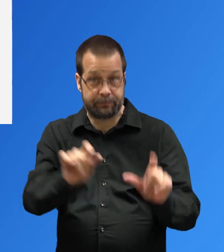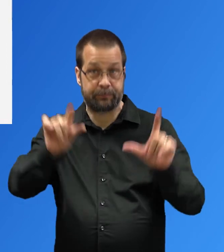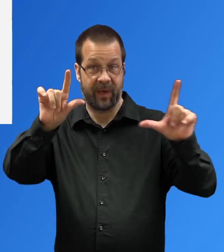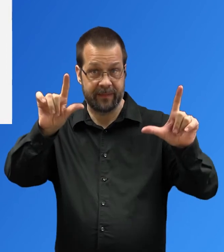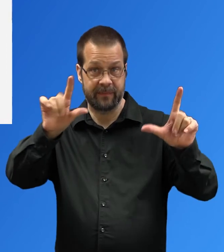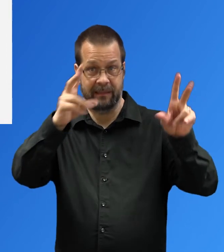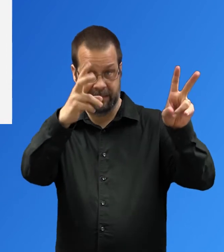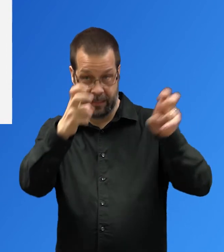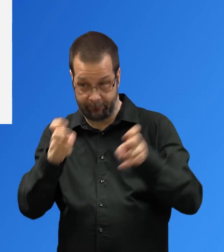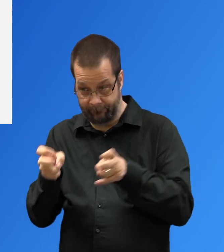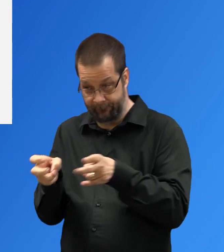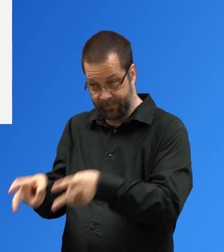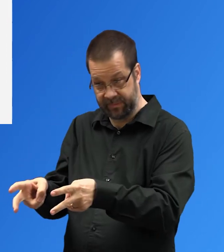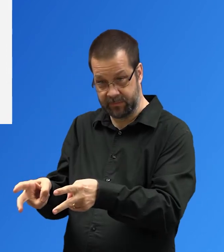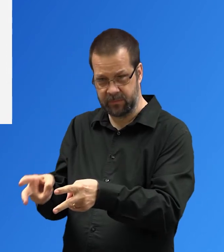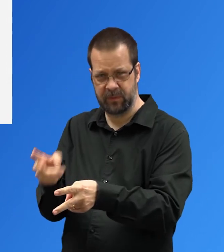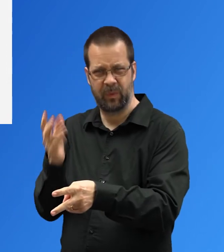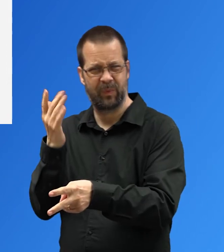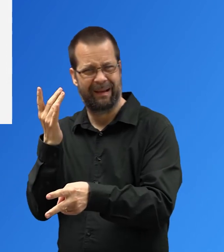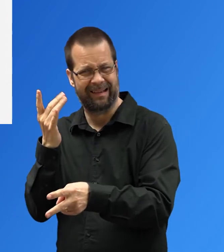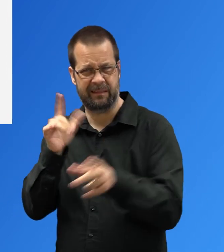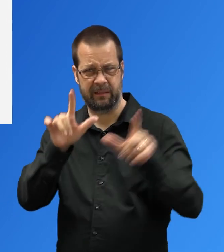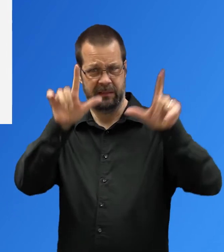available after the speaker has changed the slide